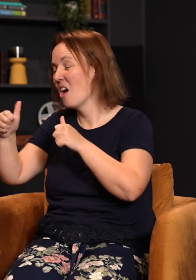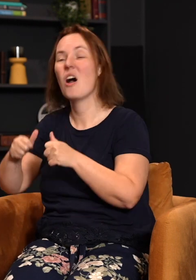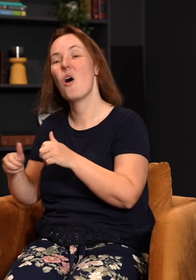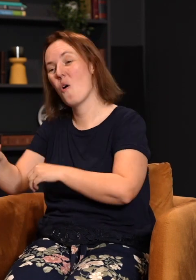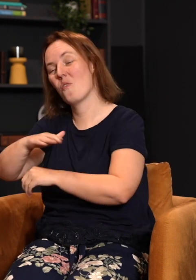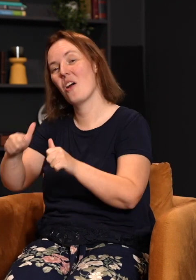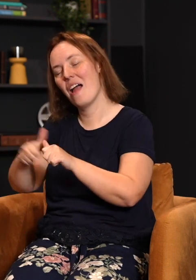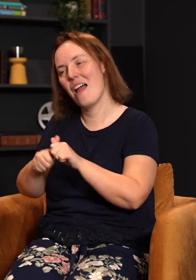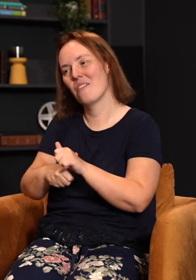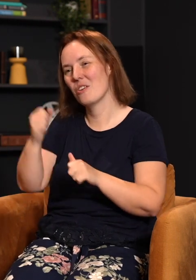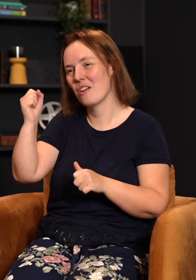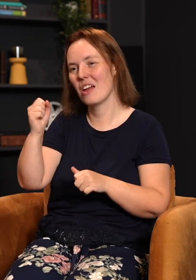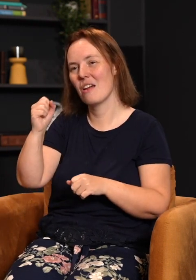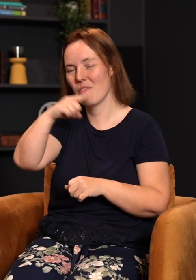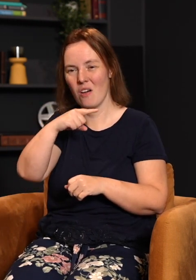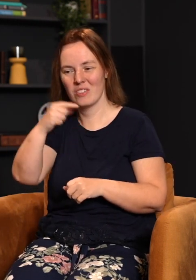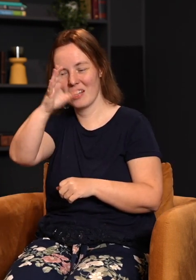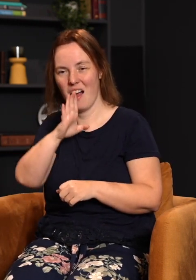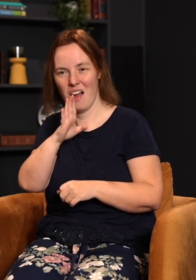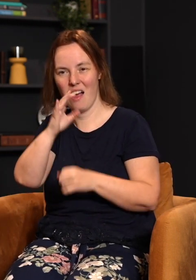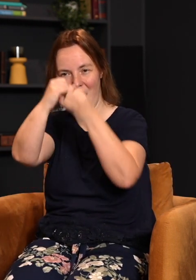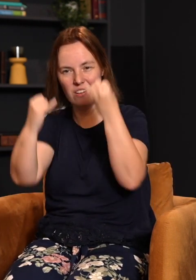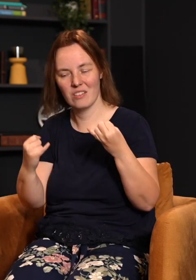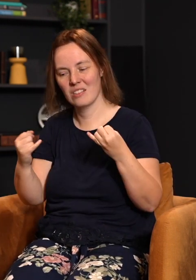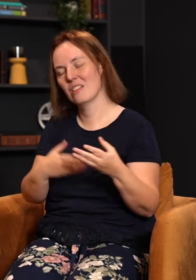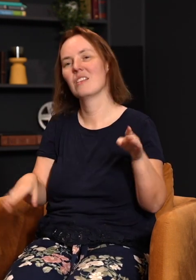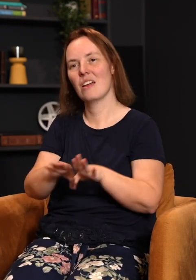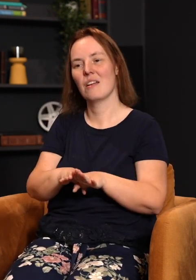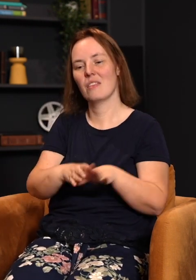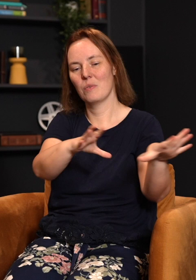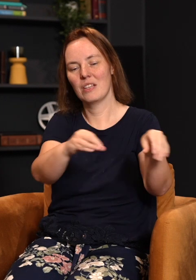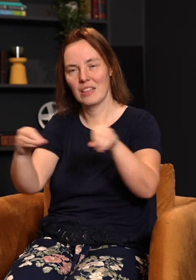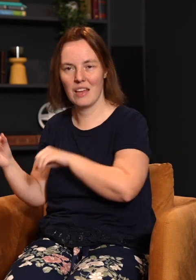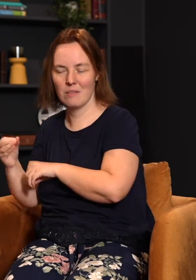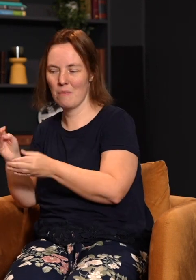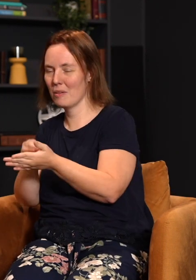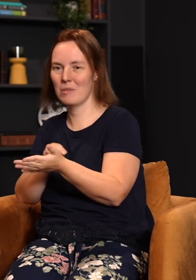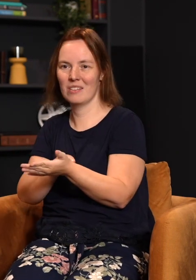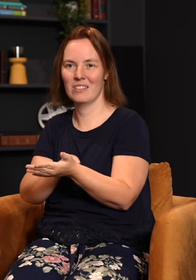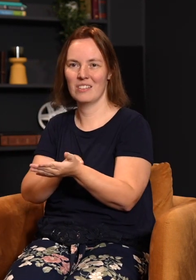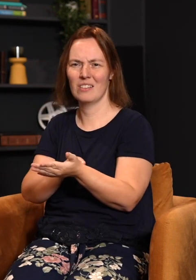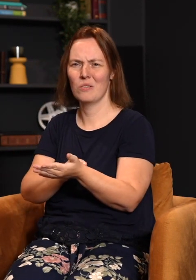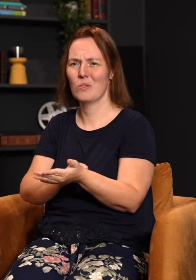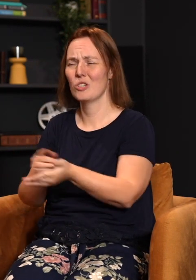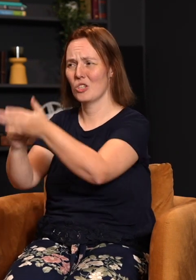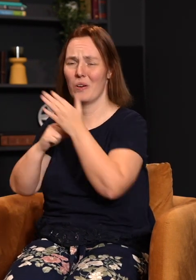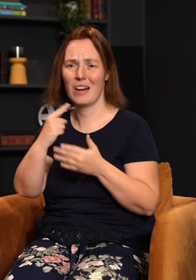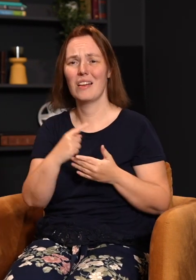false god in the land, but when he led them up by the millions, again, he was showing us how great his salvation is. Now,